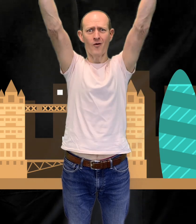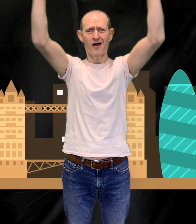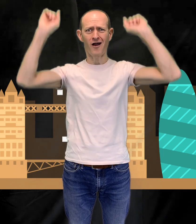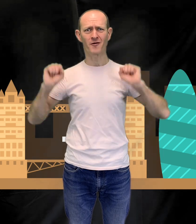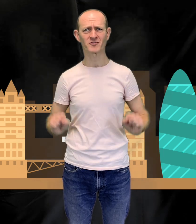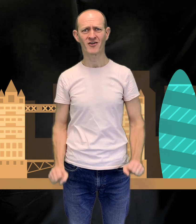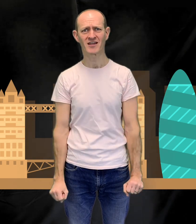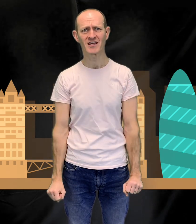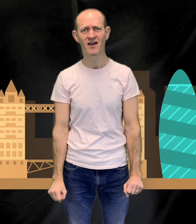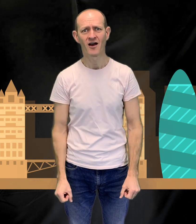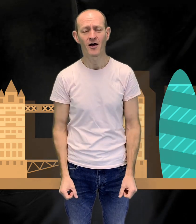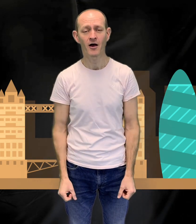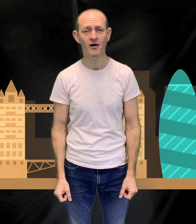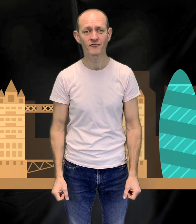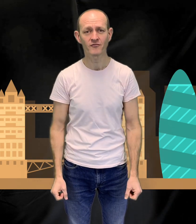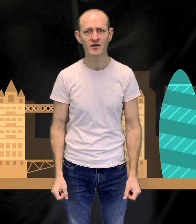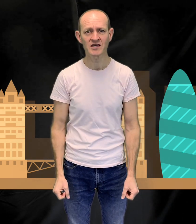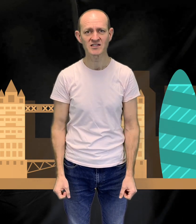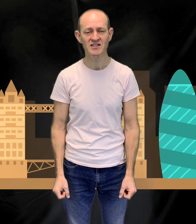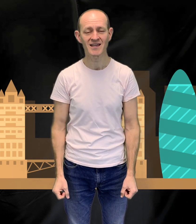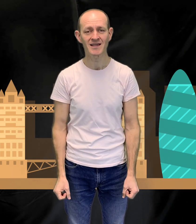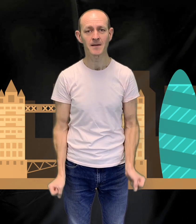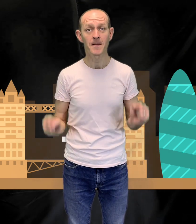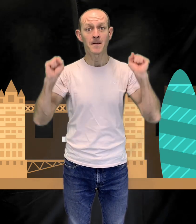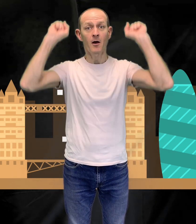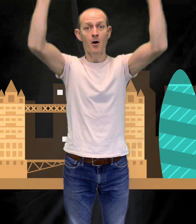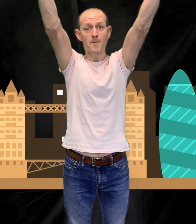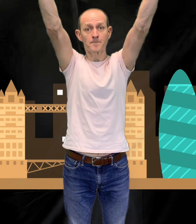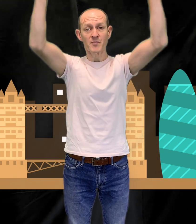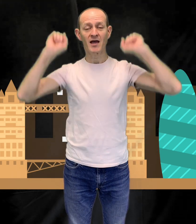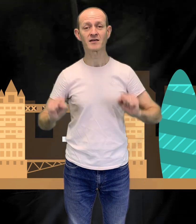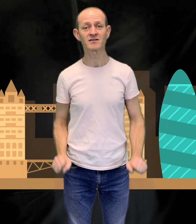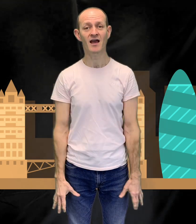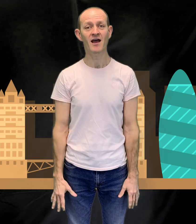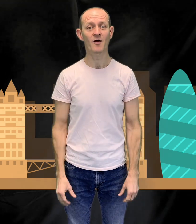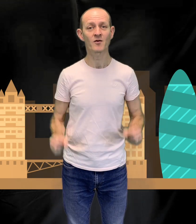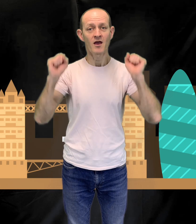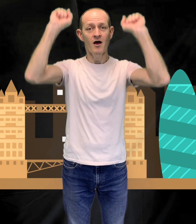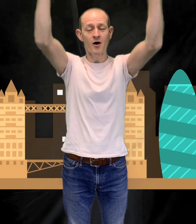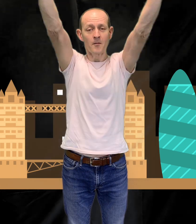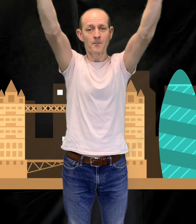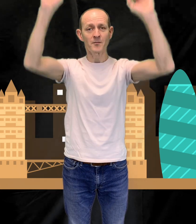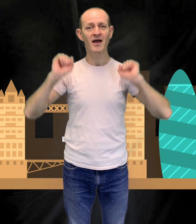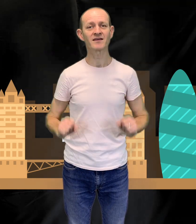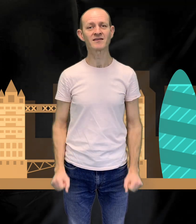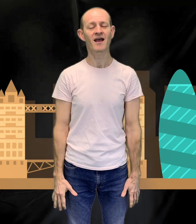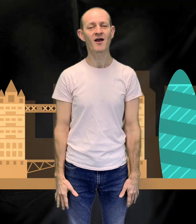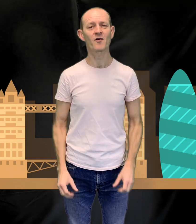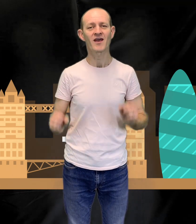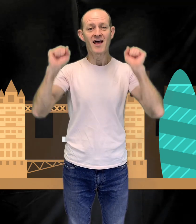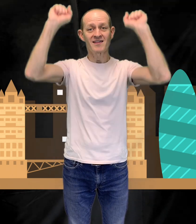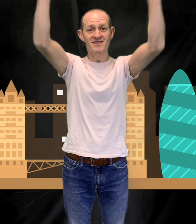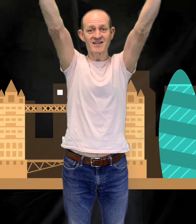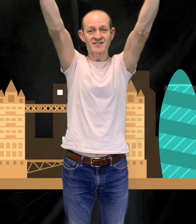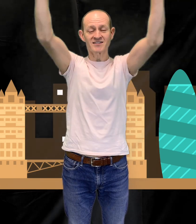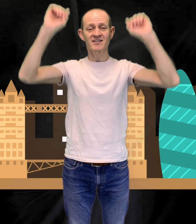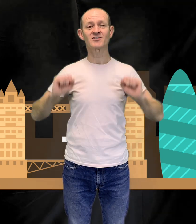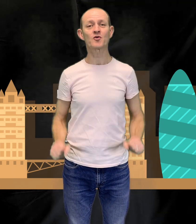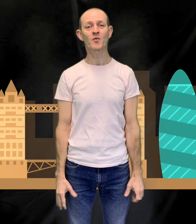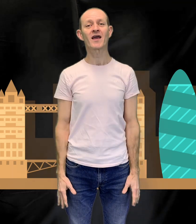arms? Ready? Off we sing, up and down, up and down, this is the way